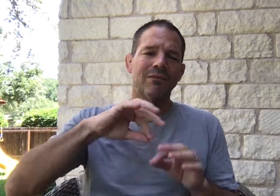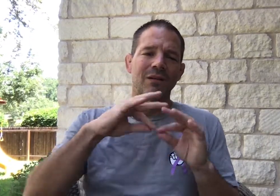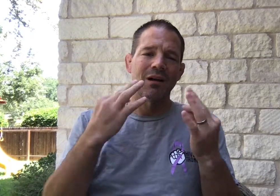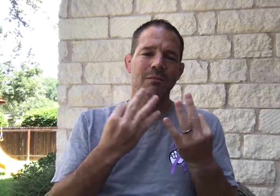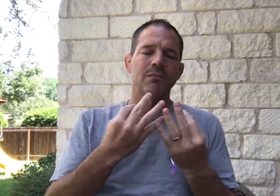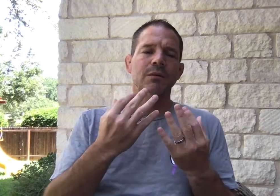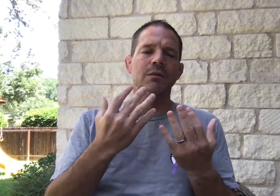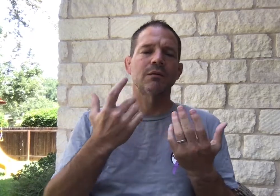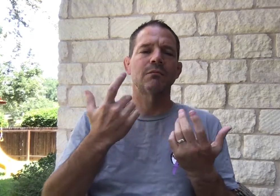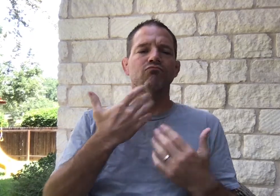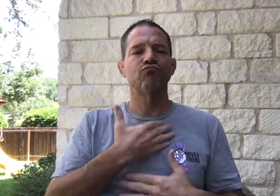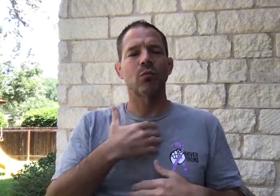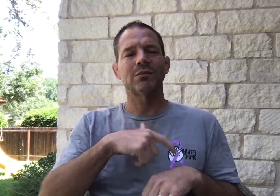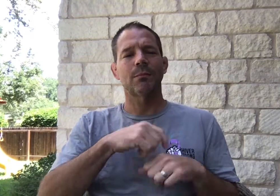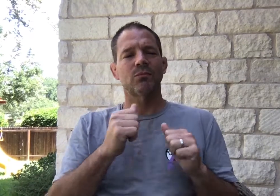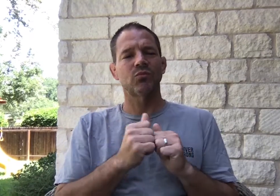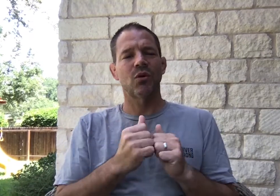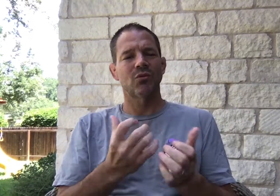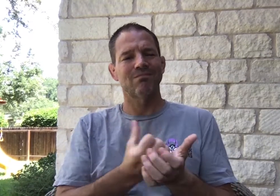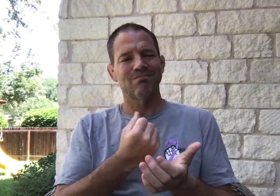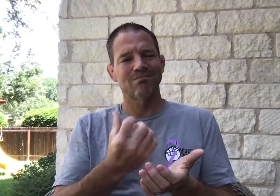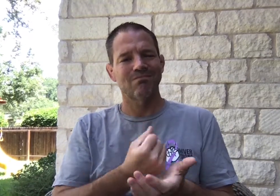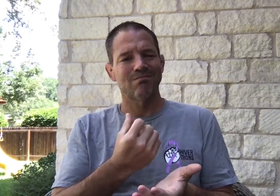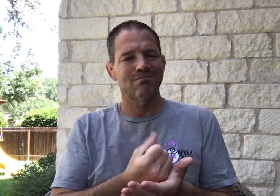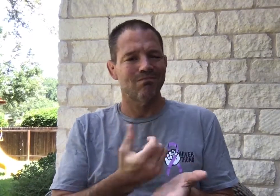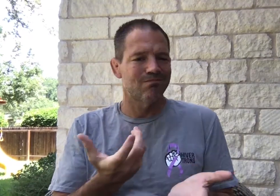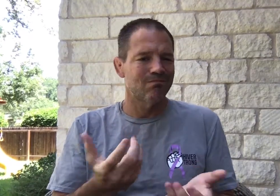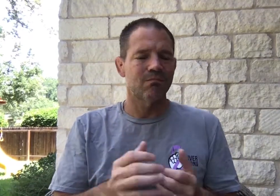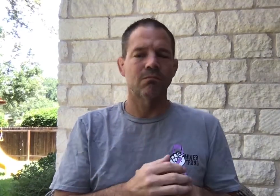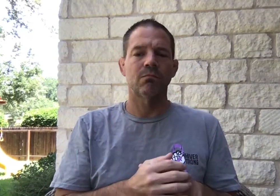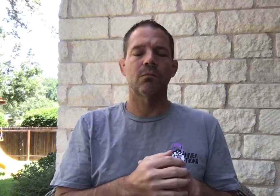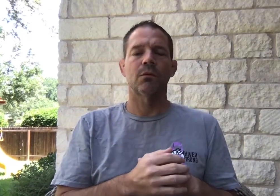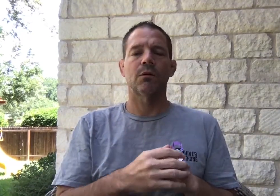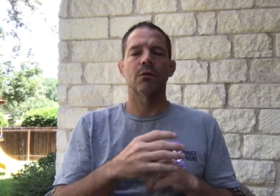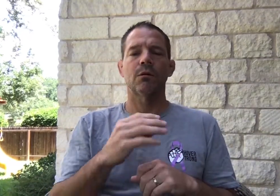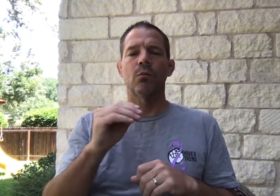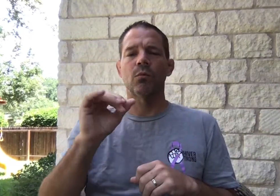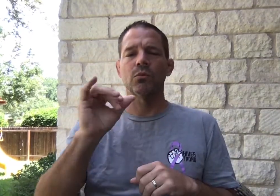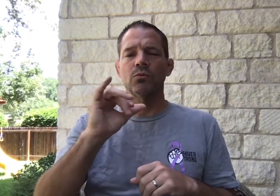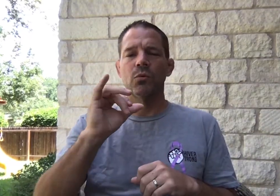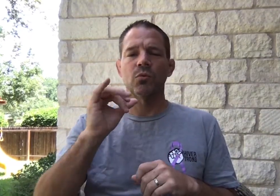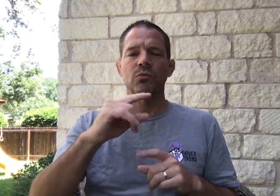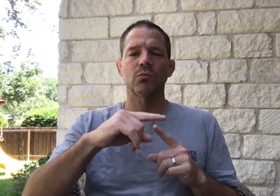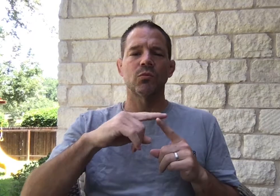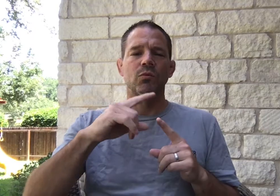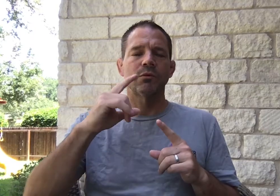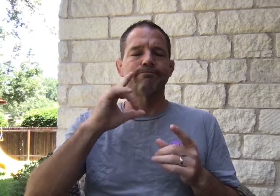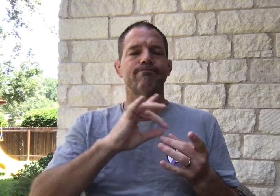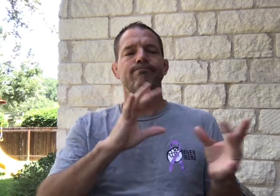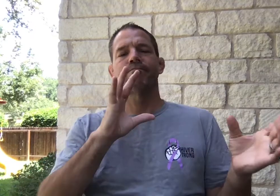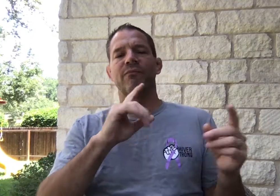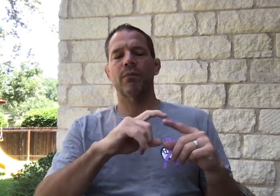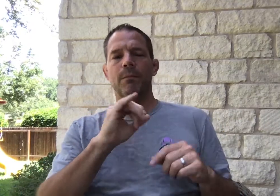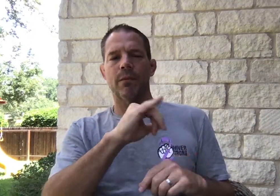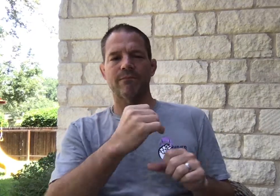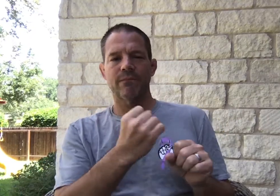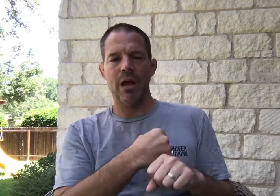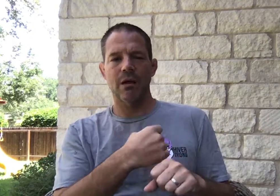are used to help my family enjoy this time together and take this time that we have together. Also, to help disconnect